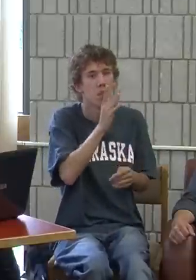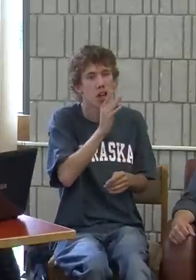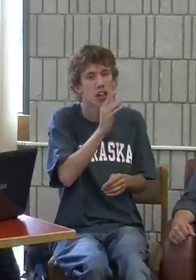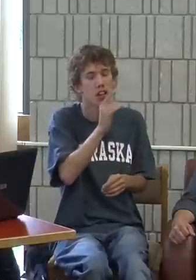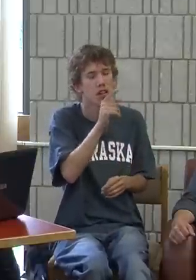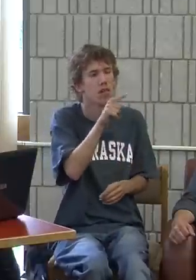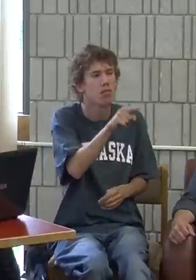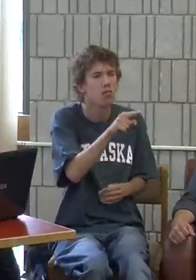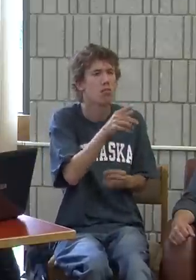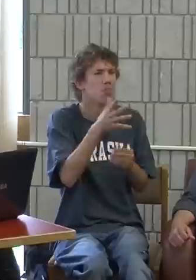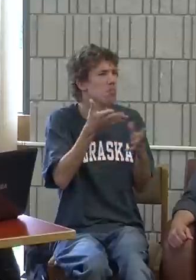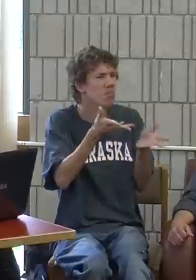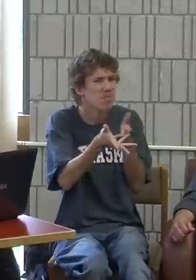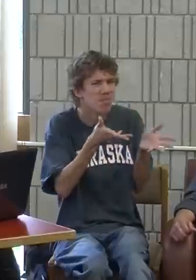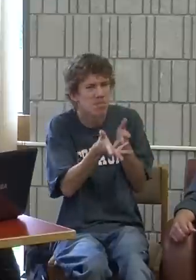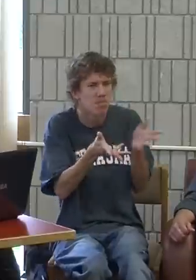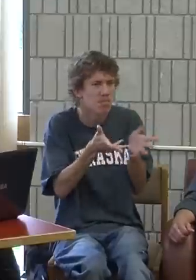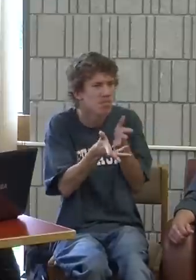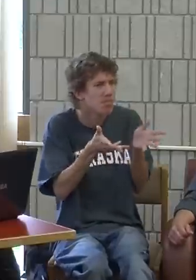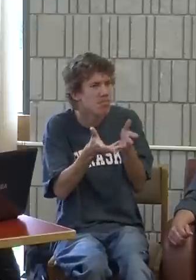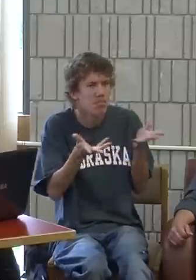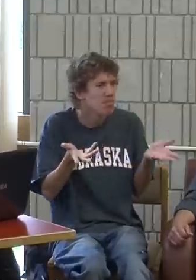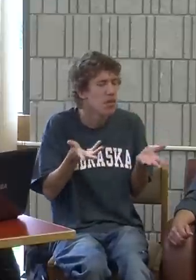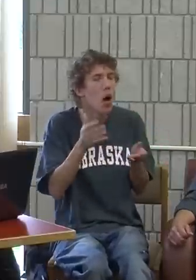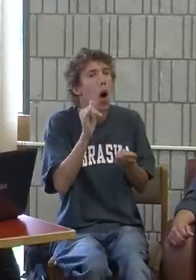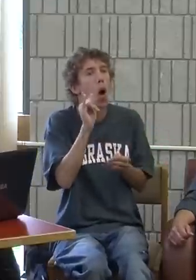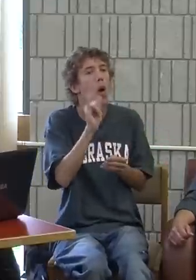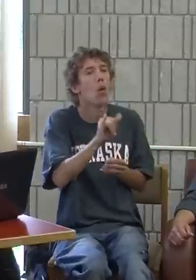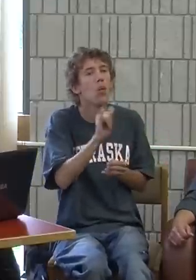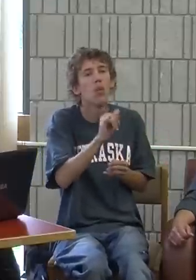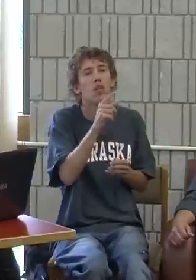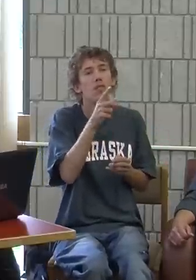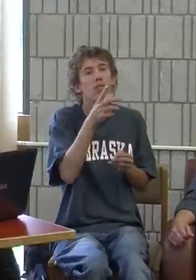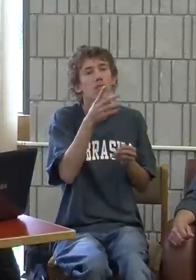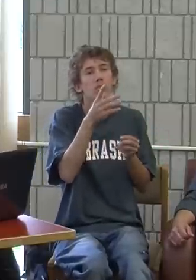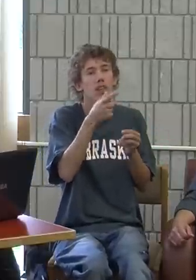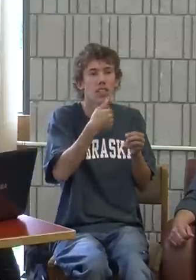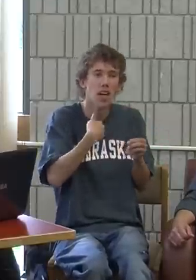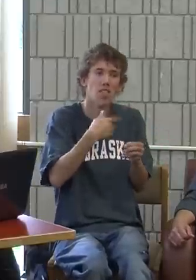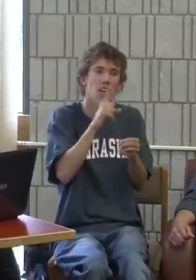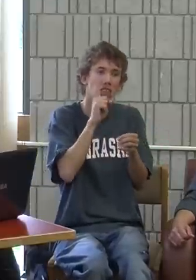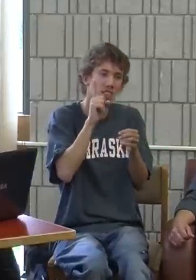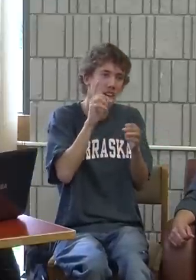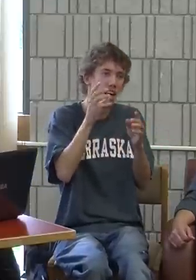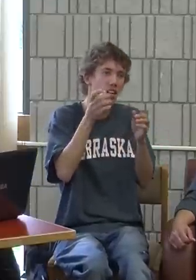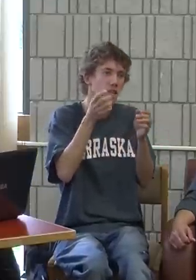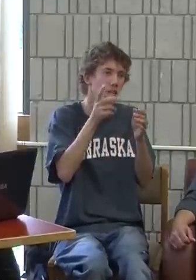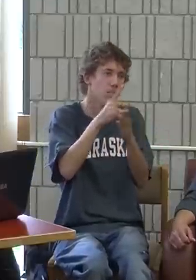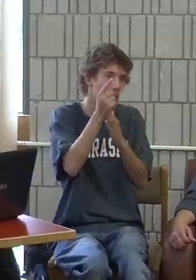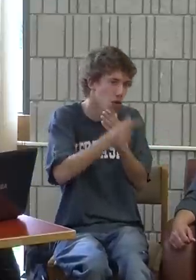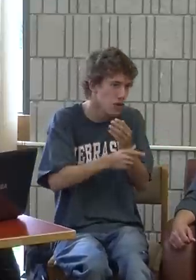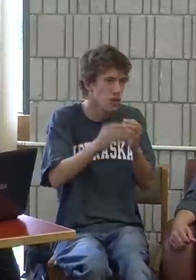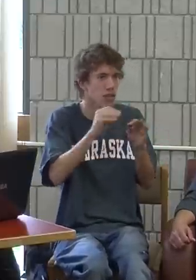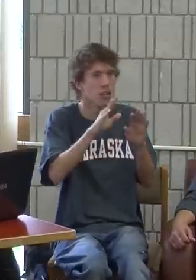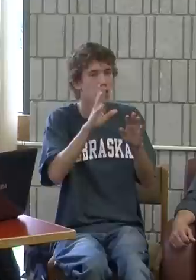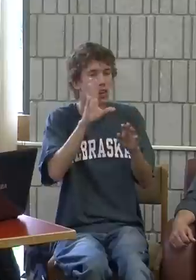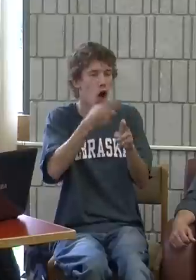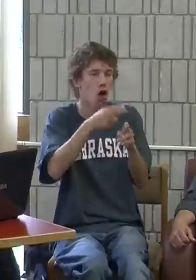was talking to another mother about a hearing test when I went for my hearing